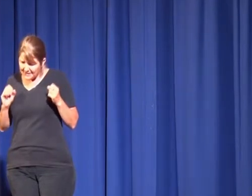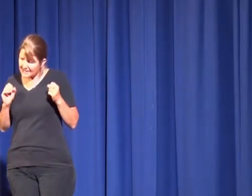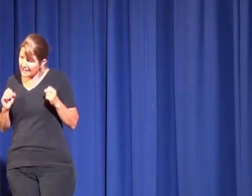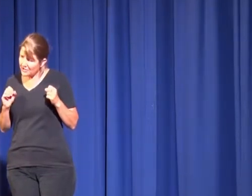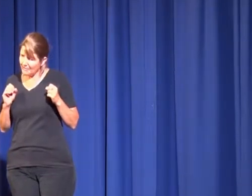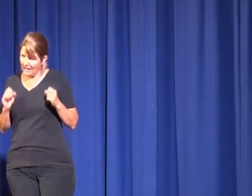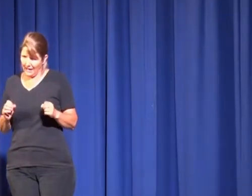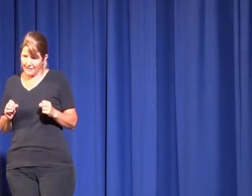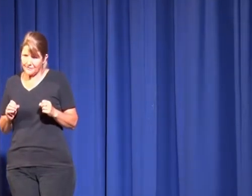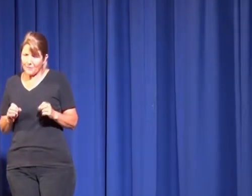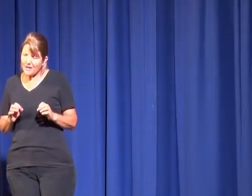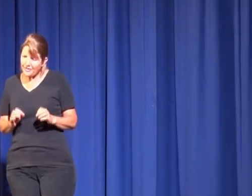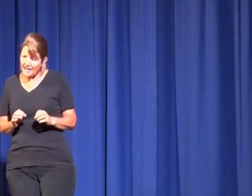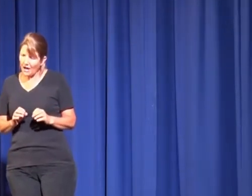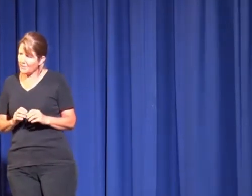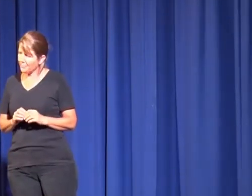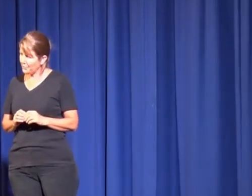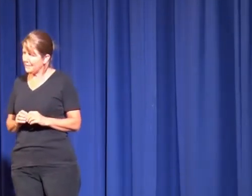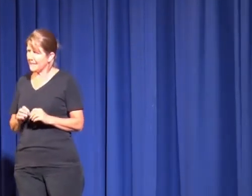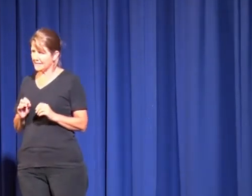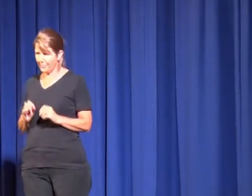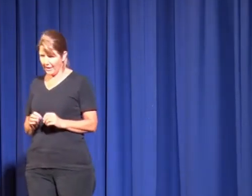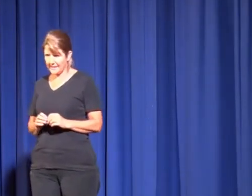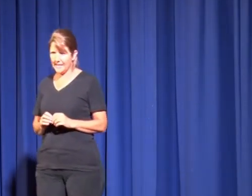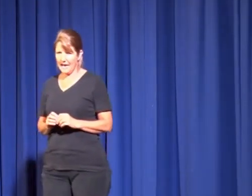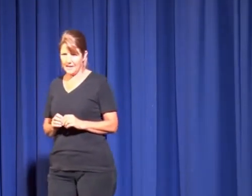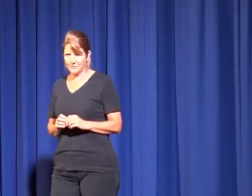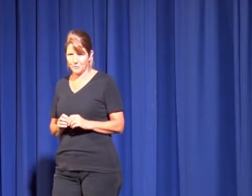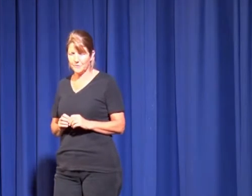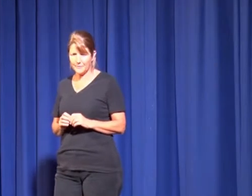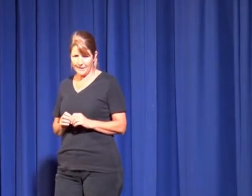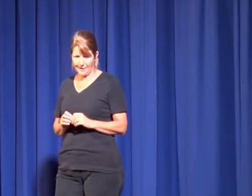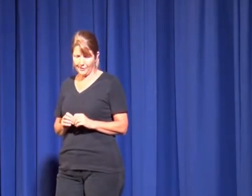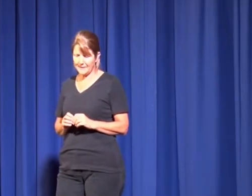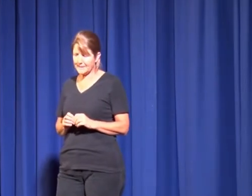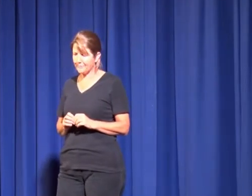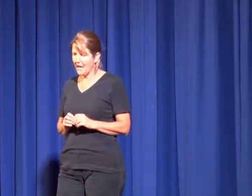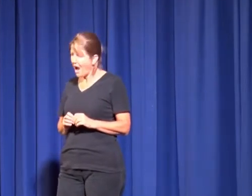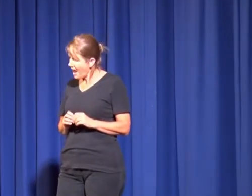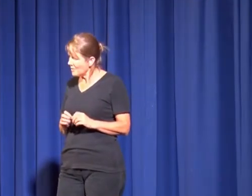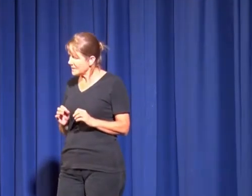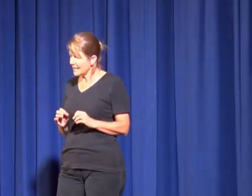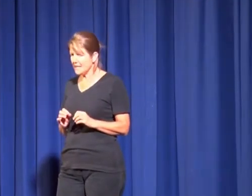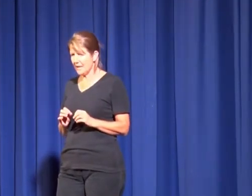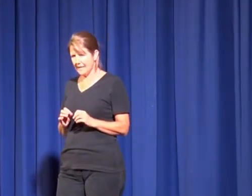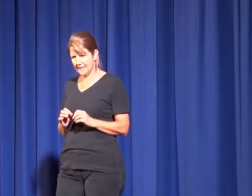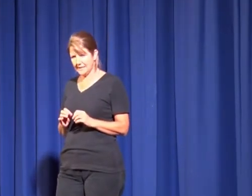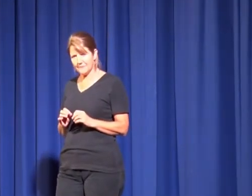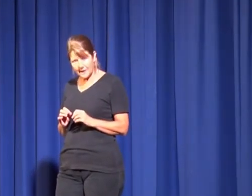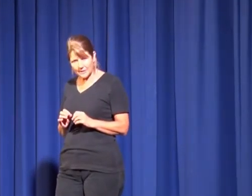this stage of my life, I think I was probably a surprising handful for my parents. I was taking my adolescence very